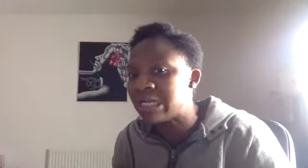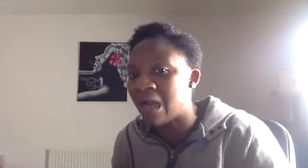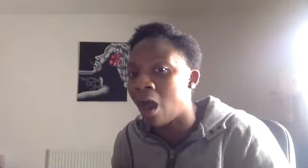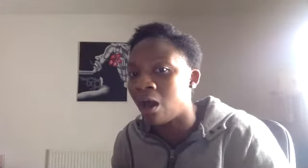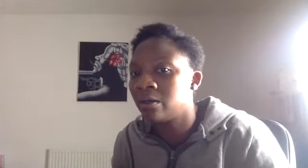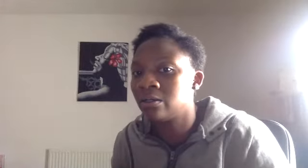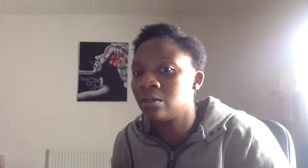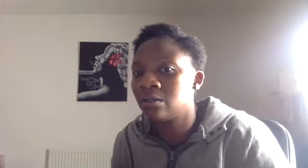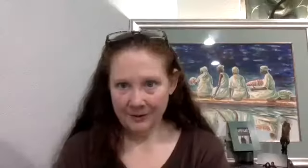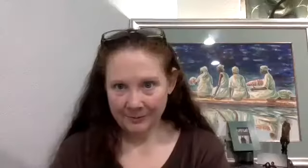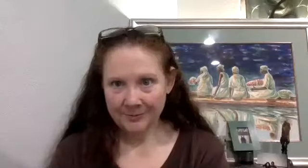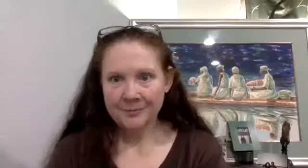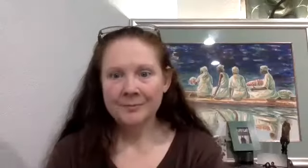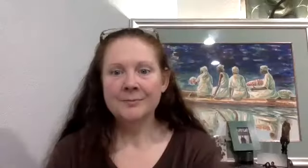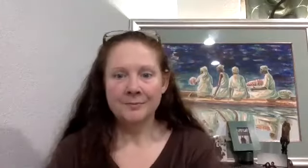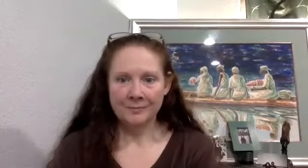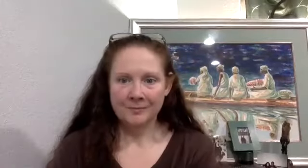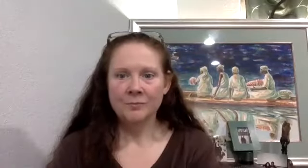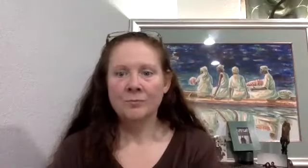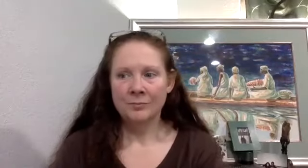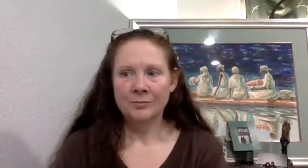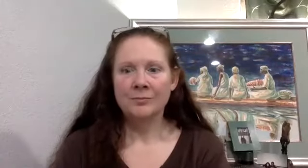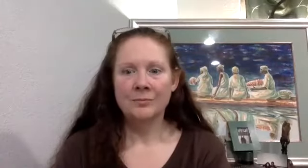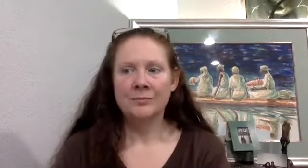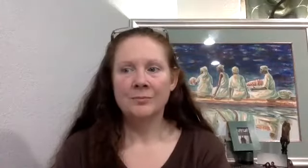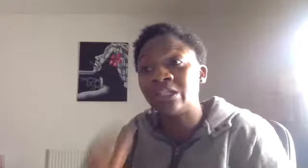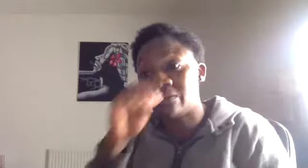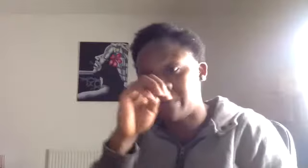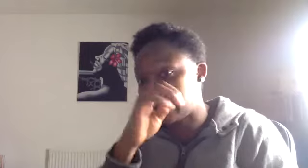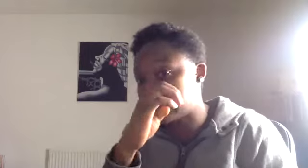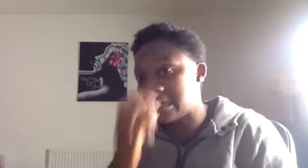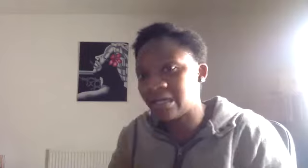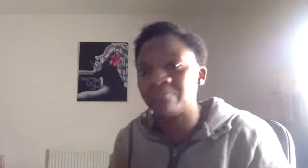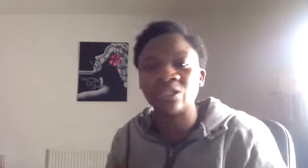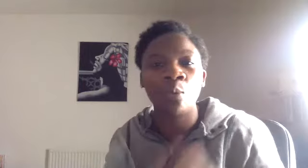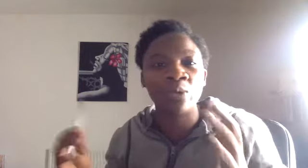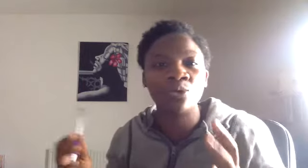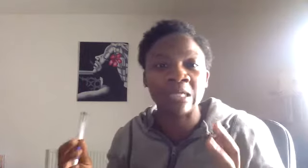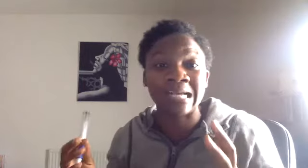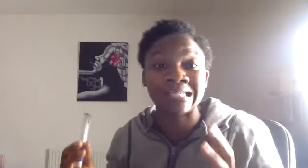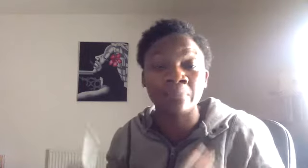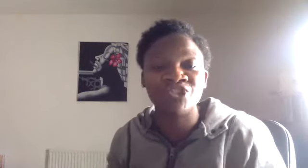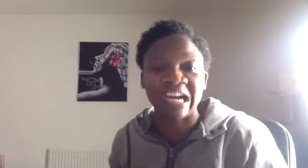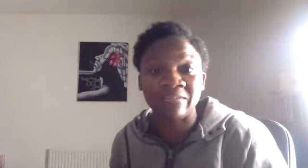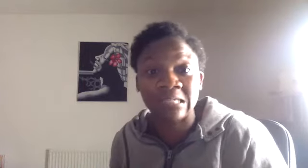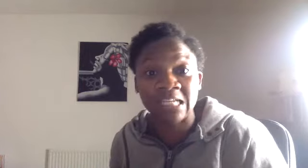are. Yes. Right. And the psychology of this comes into what we call is our subjective assessment,